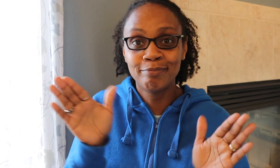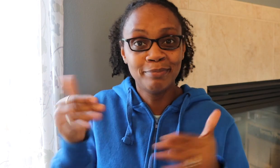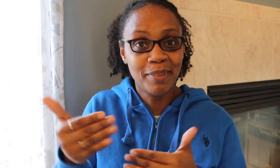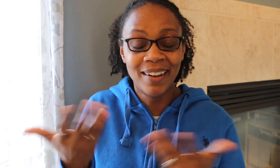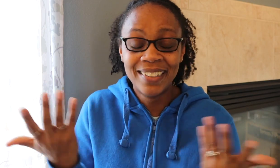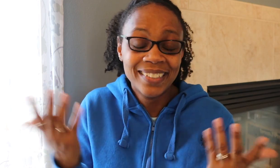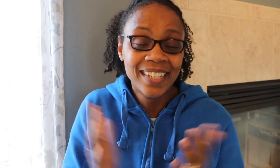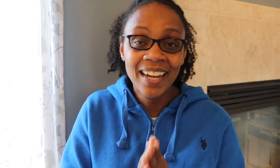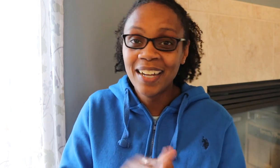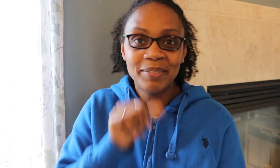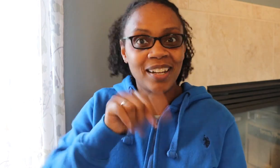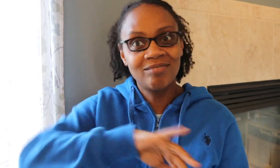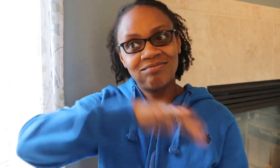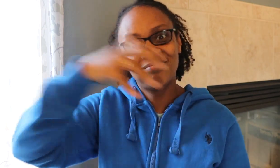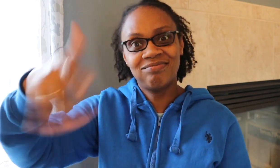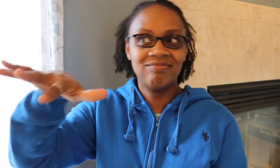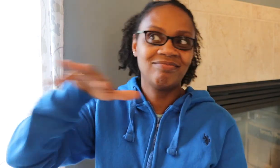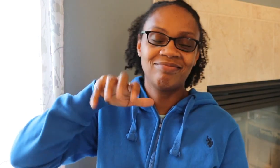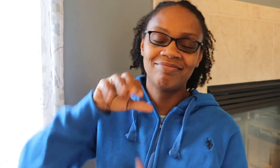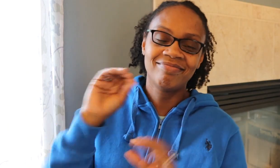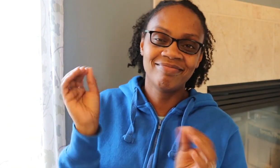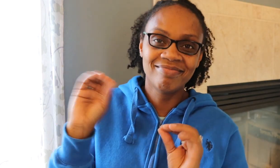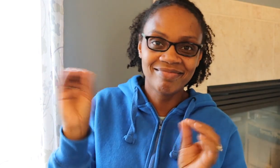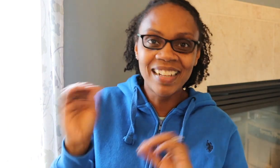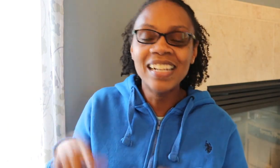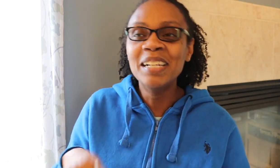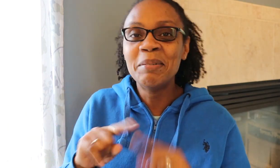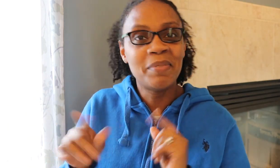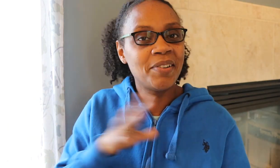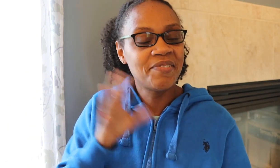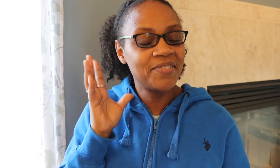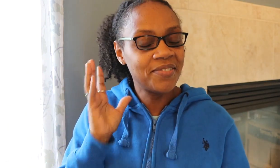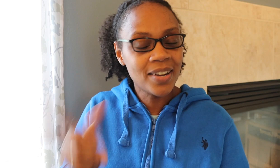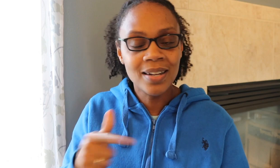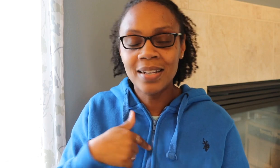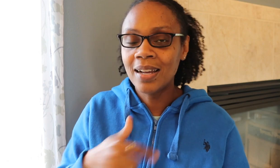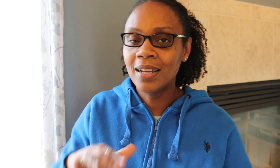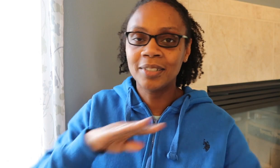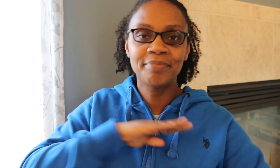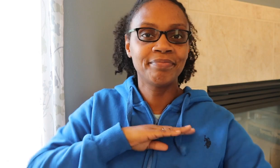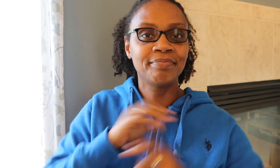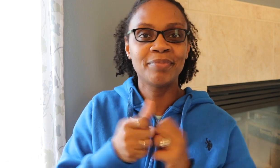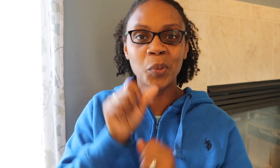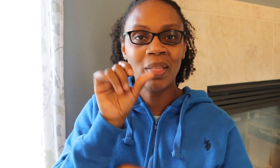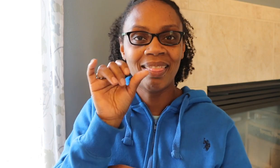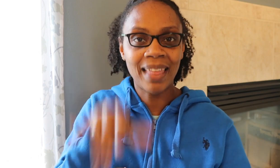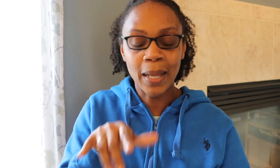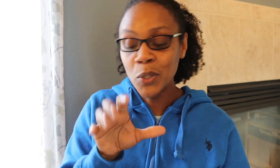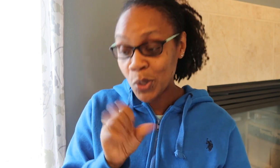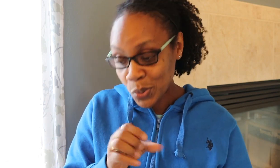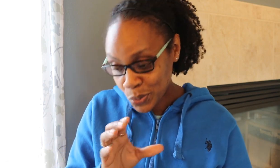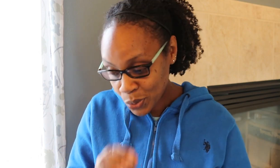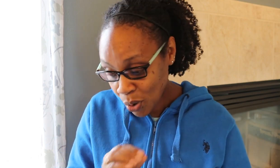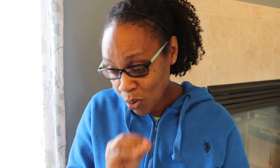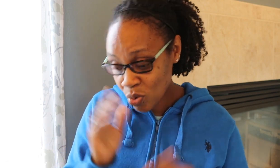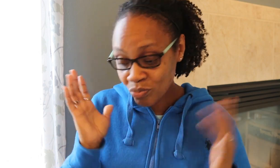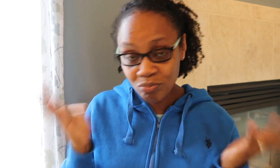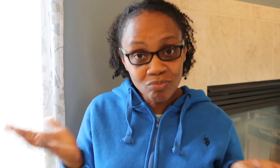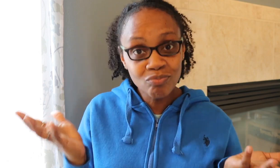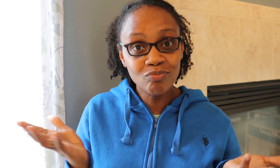it. A really small, um, haul, nothing humongous at all, but I am totally fine with that. I'm satisfied with these products.